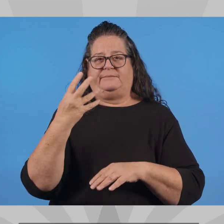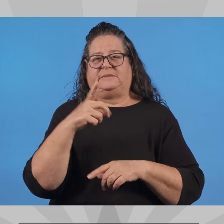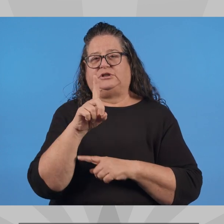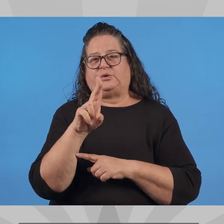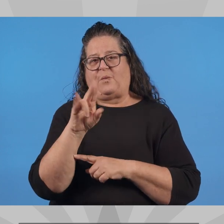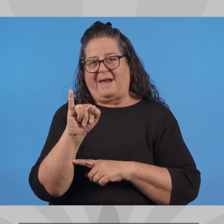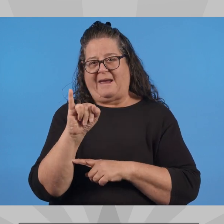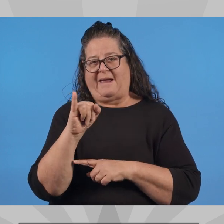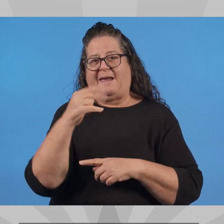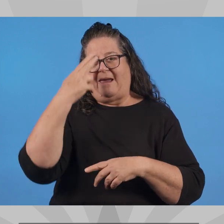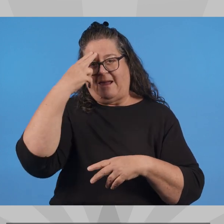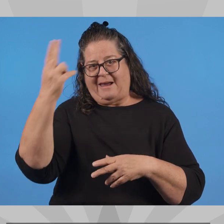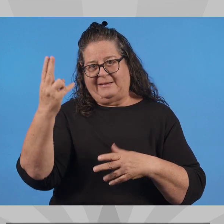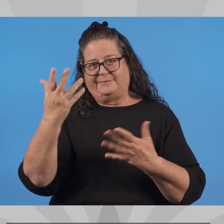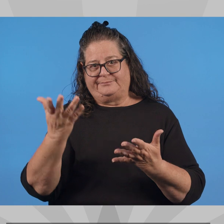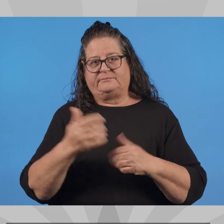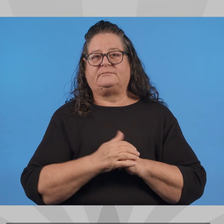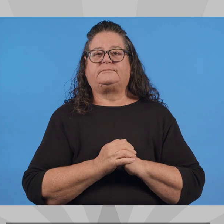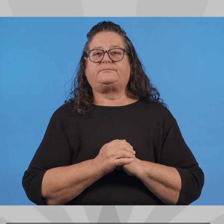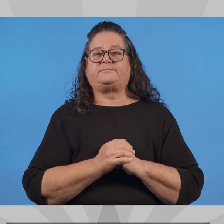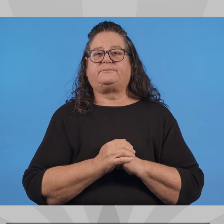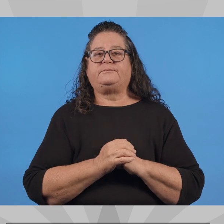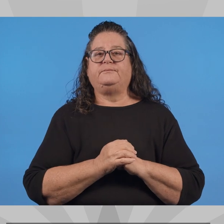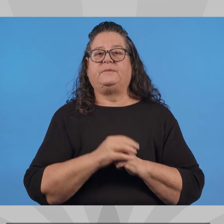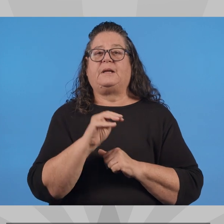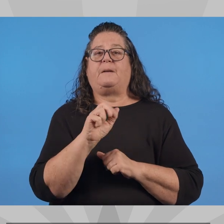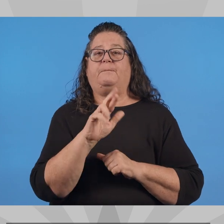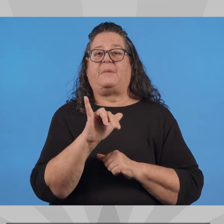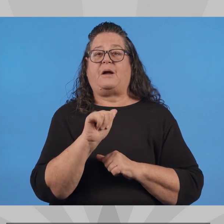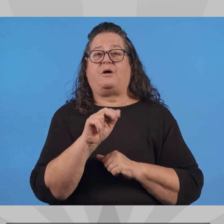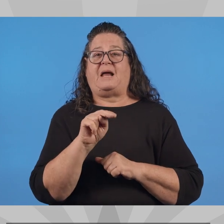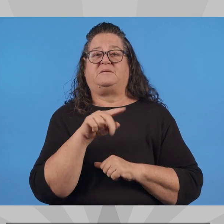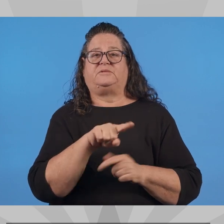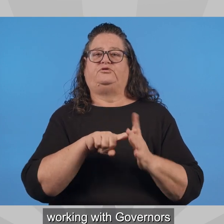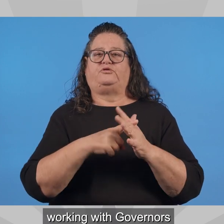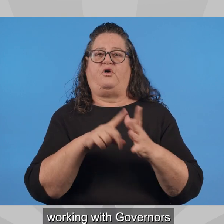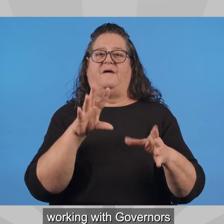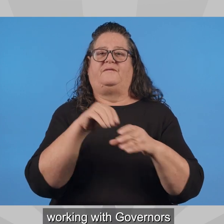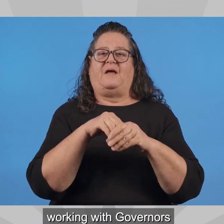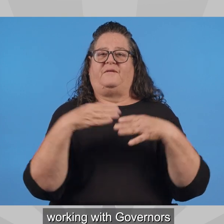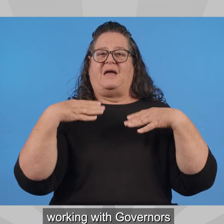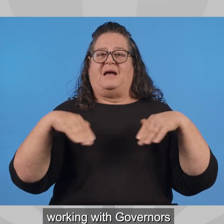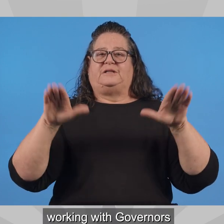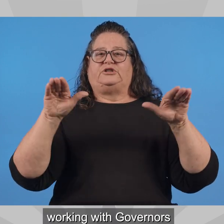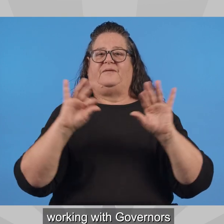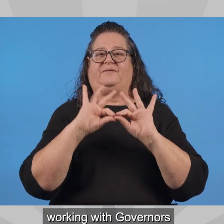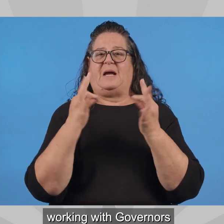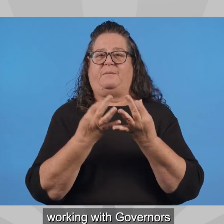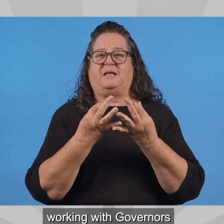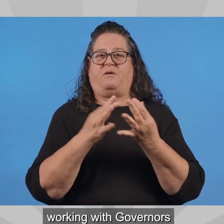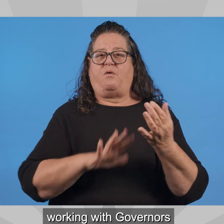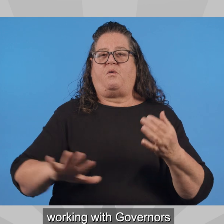Marianne has since been a voice for angel families across our country, working with governors and